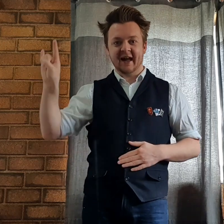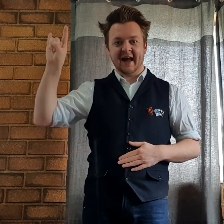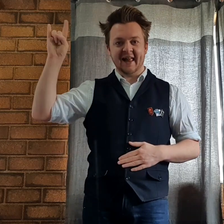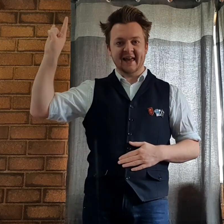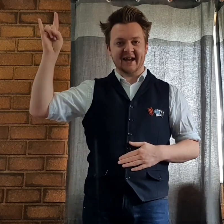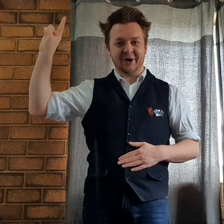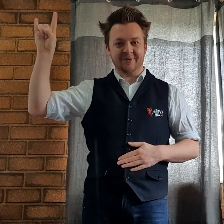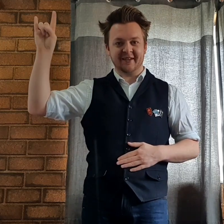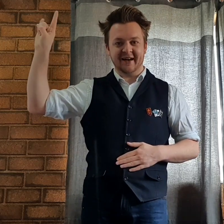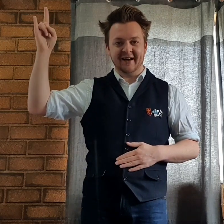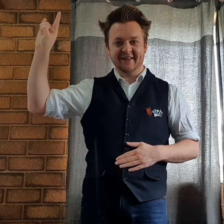Helicopter.